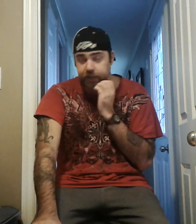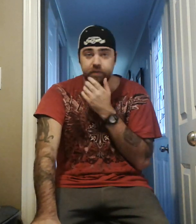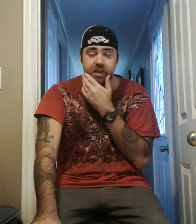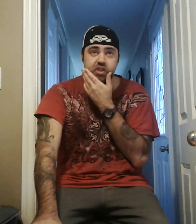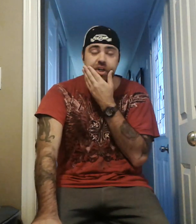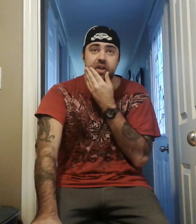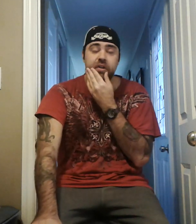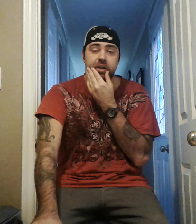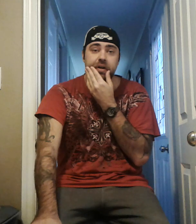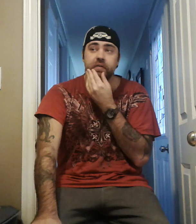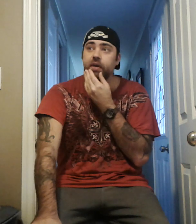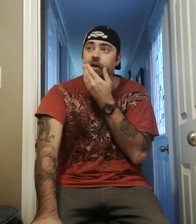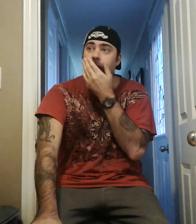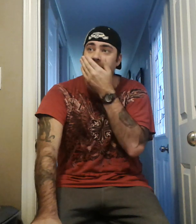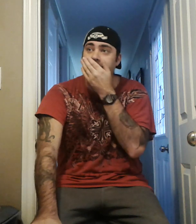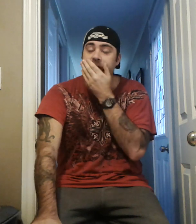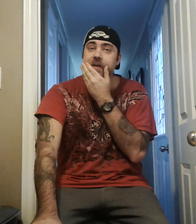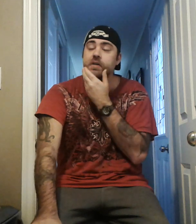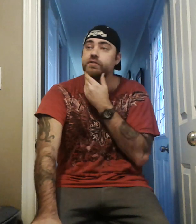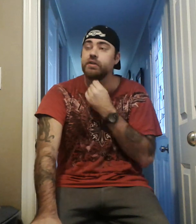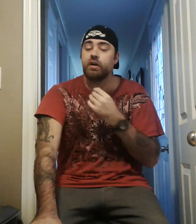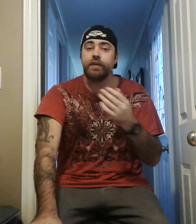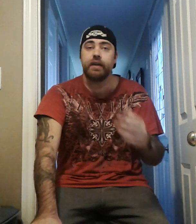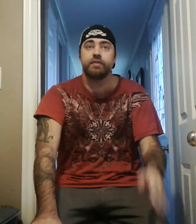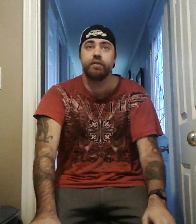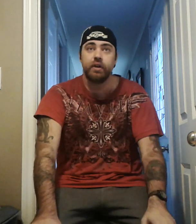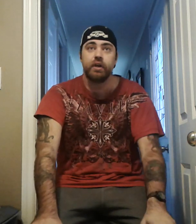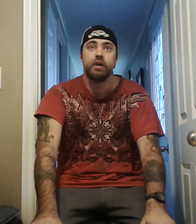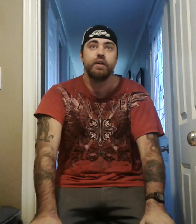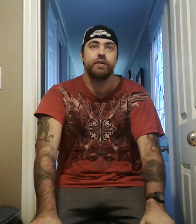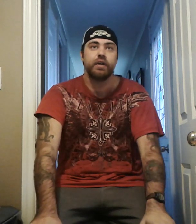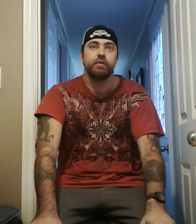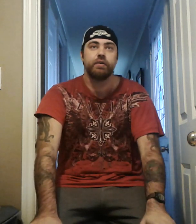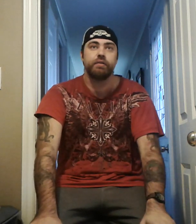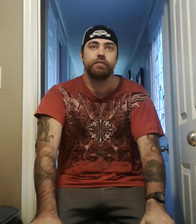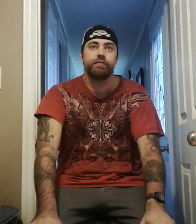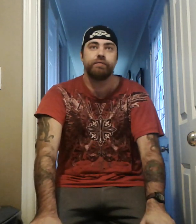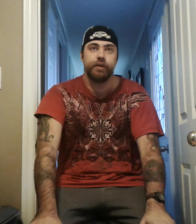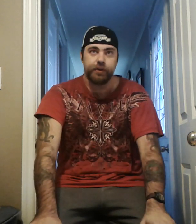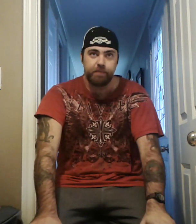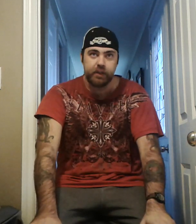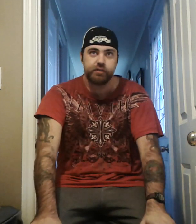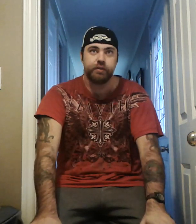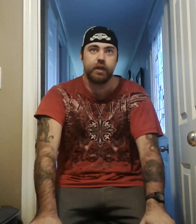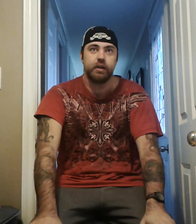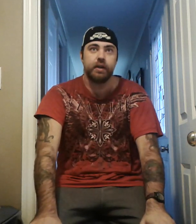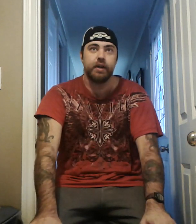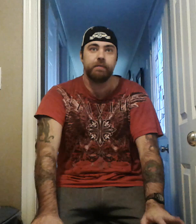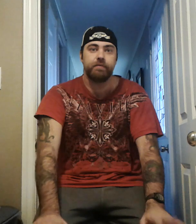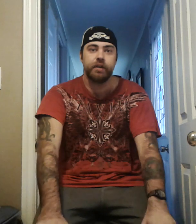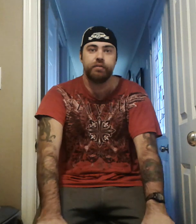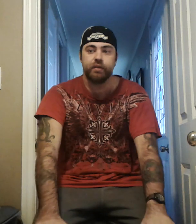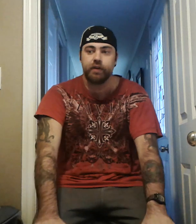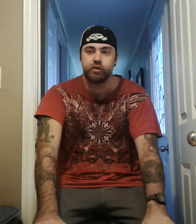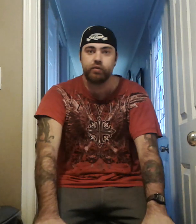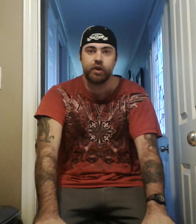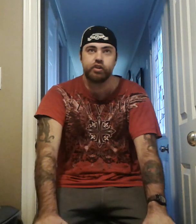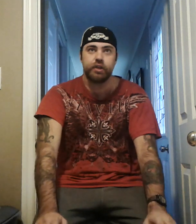liking my channel, you know, and all our videos, and all that, so, thank you very, very much for that, and, um, thank you so much for watching,